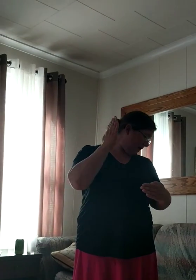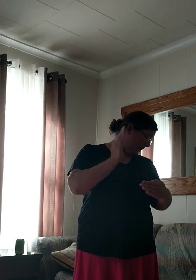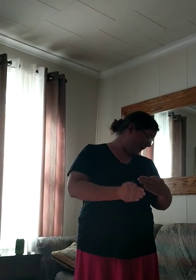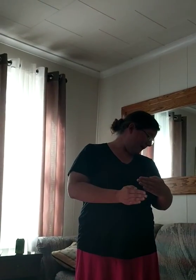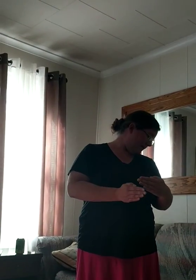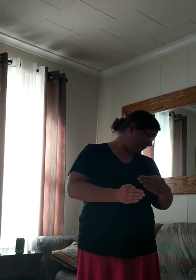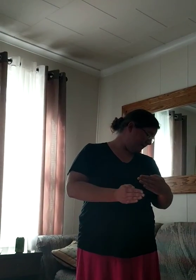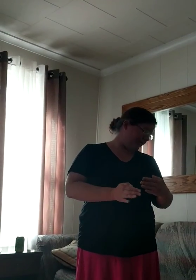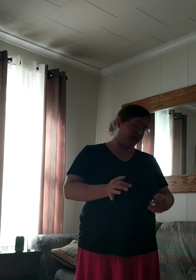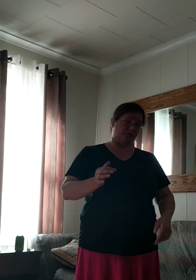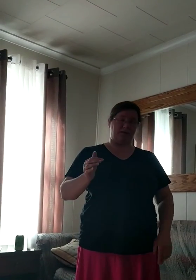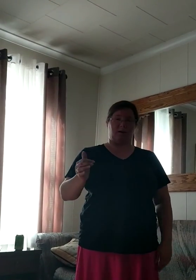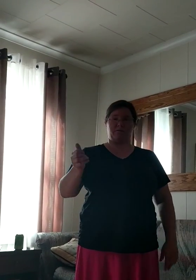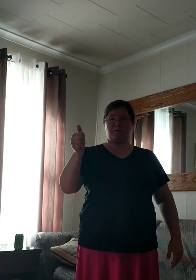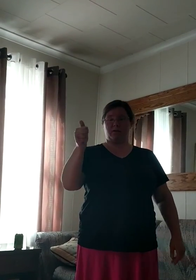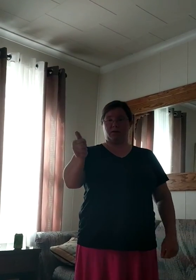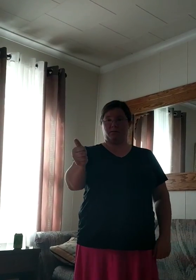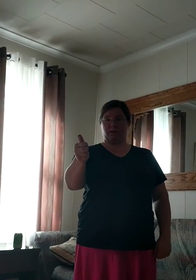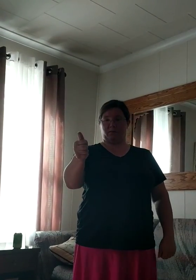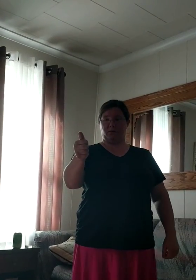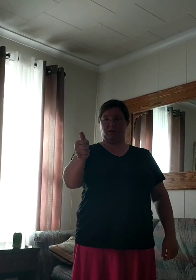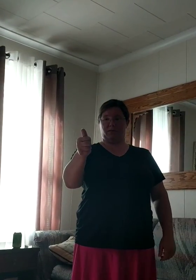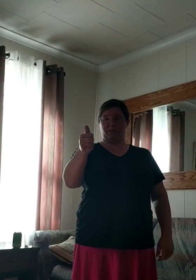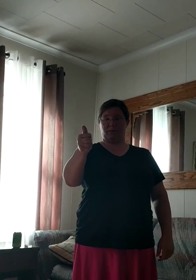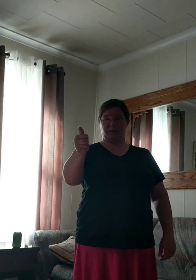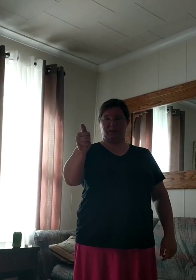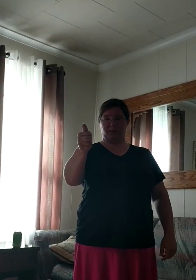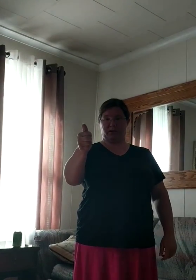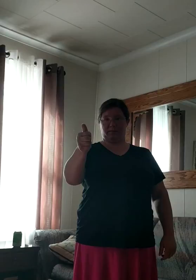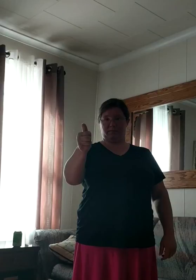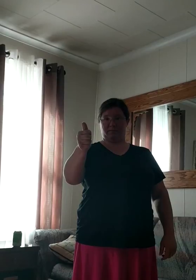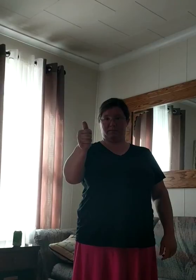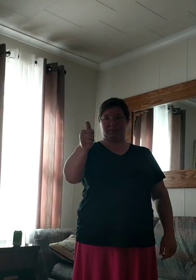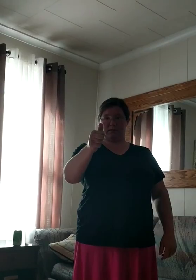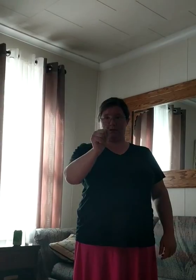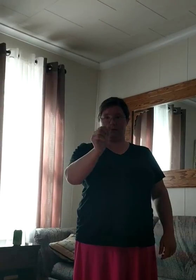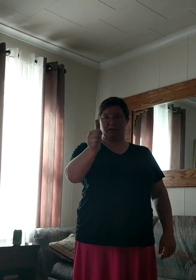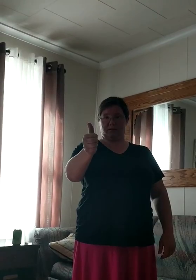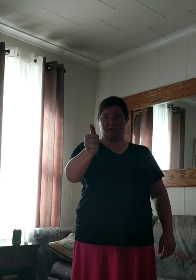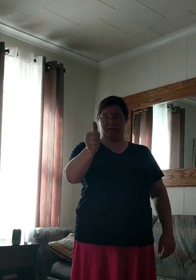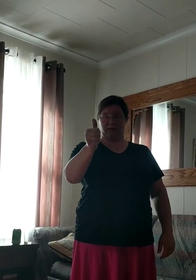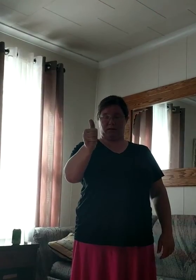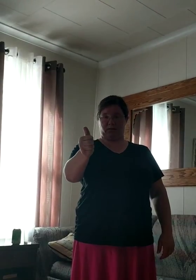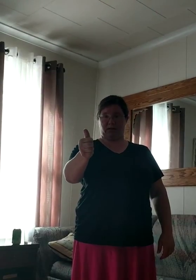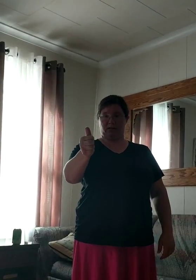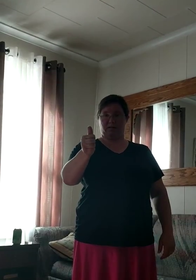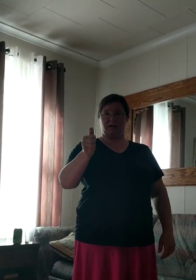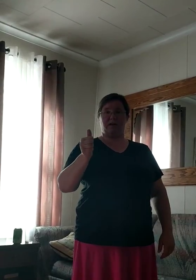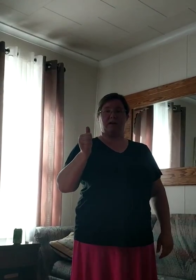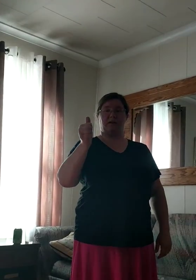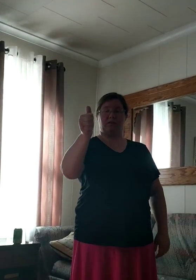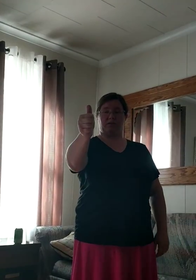End. Yourself, we're going to put our thumb up a little bit on our fist, and you just